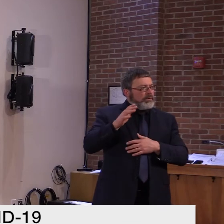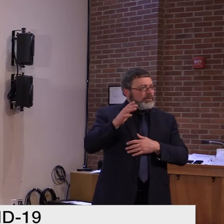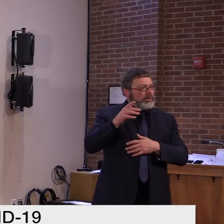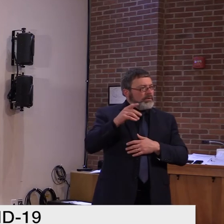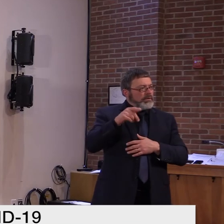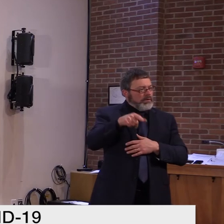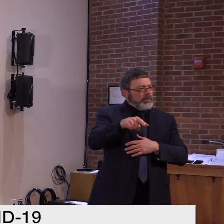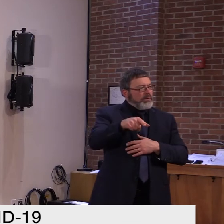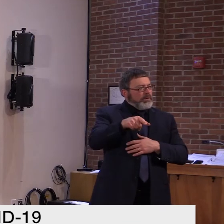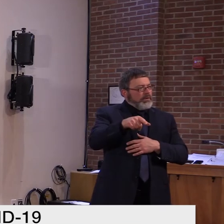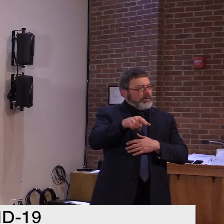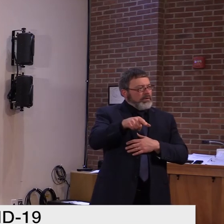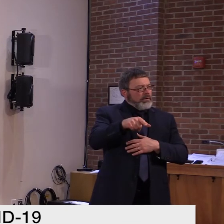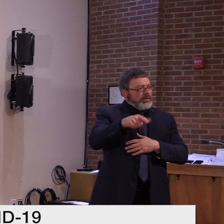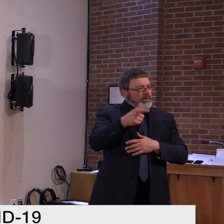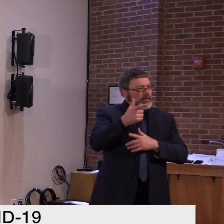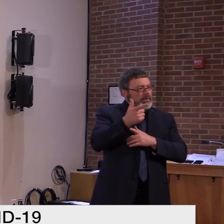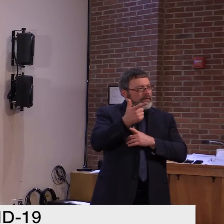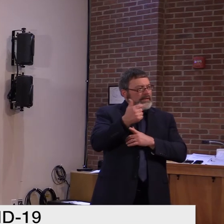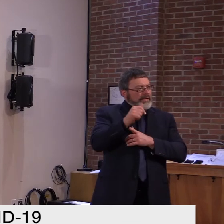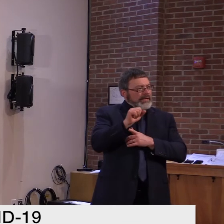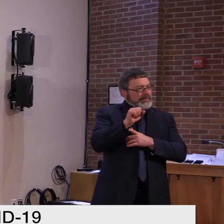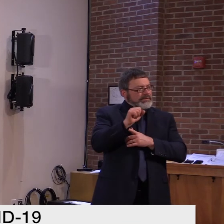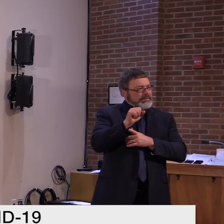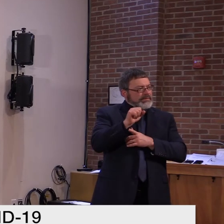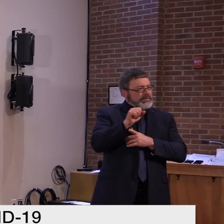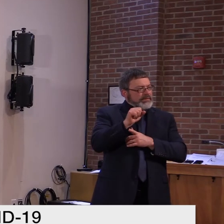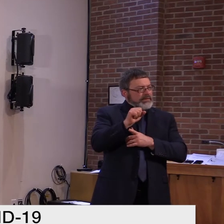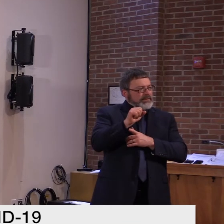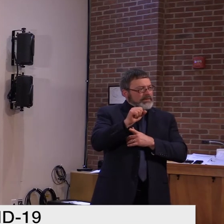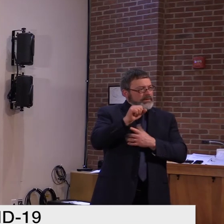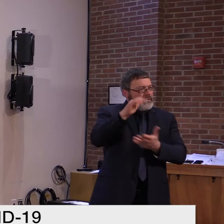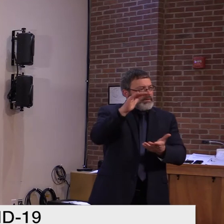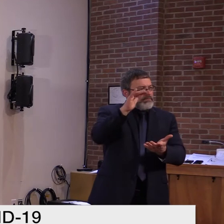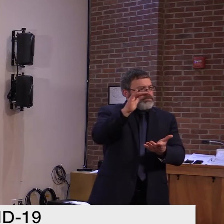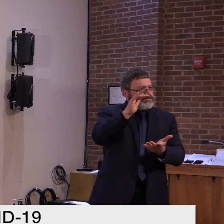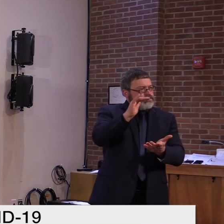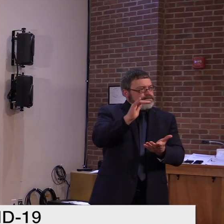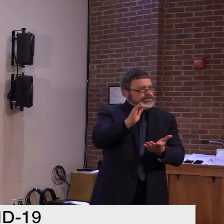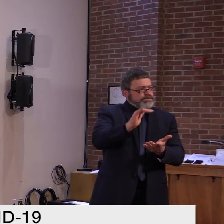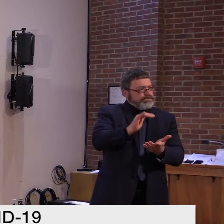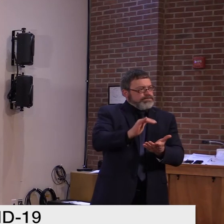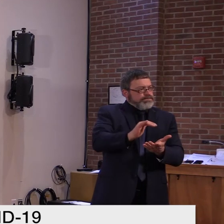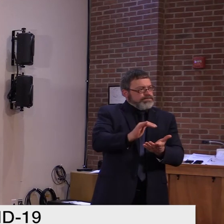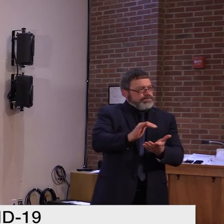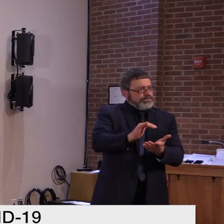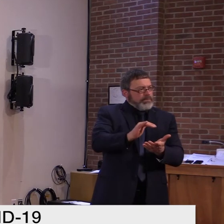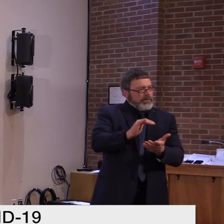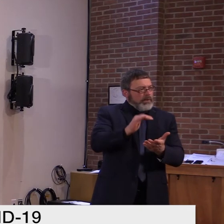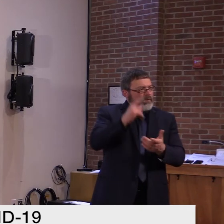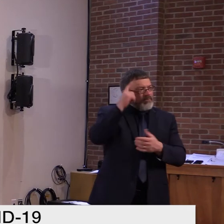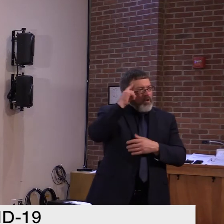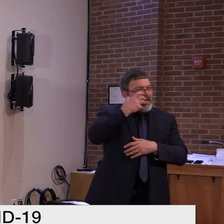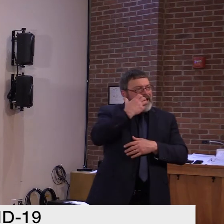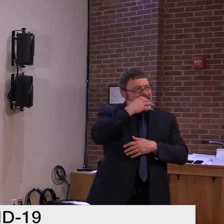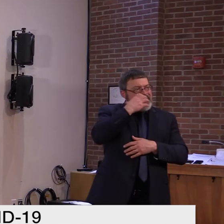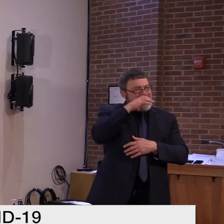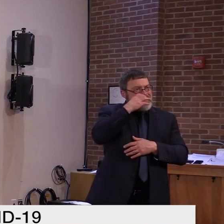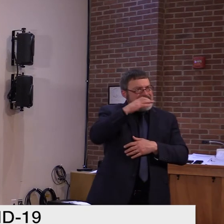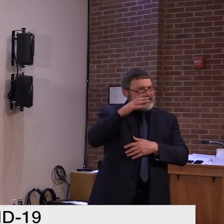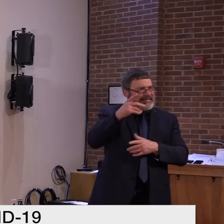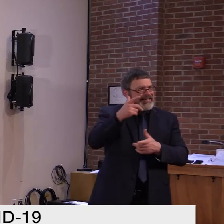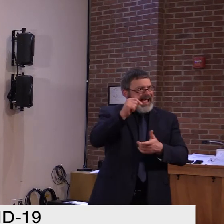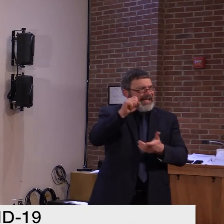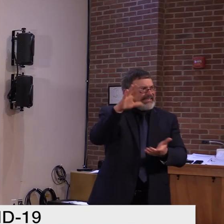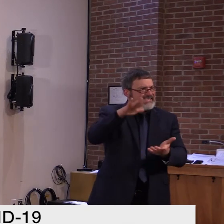fuel tank has about a third of a tank left and she's not going to last that long. She asked her fuel company to drop off some kind of fuel just to get her